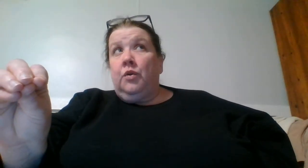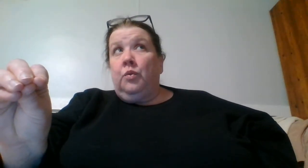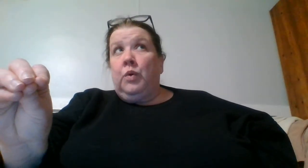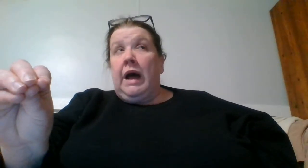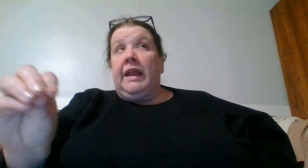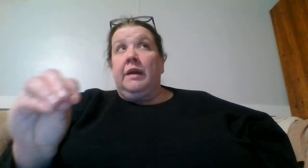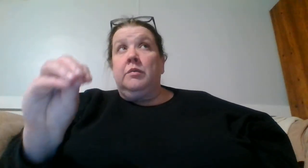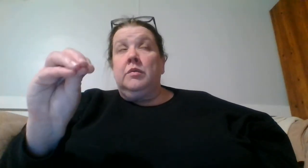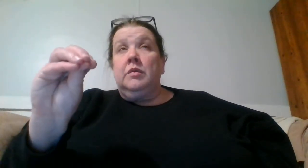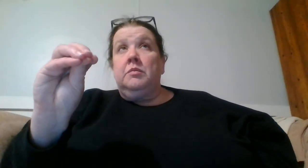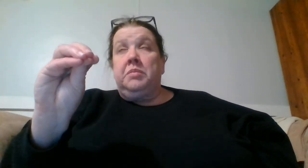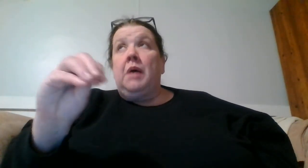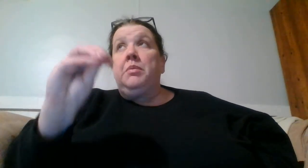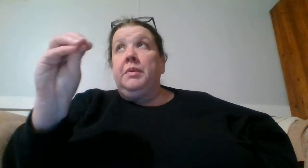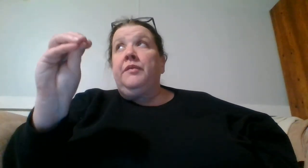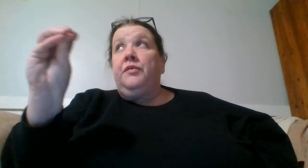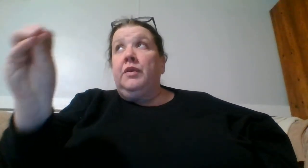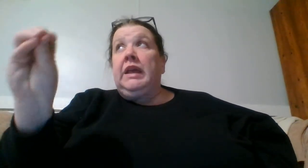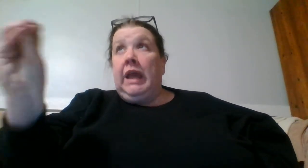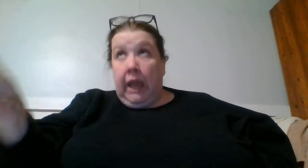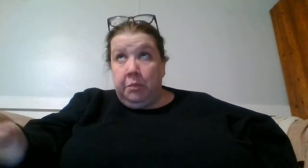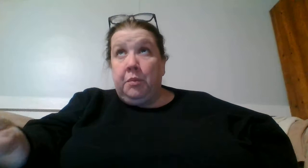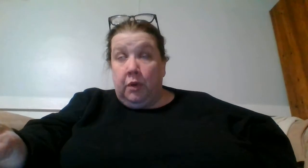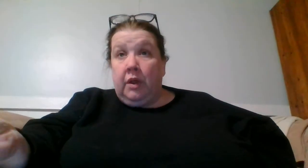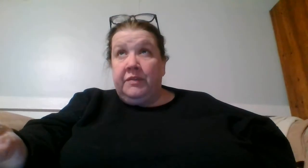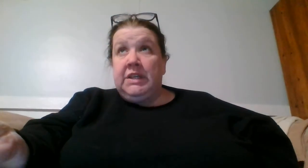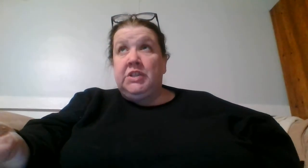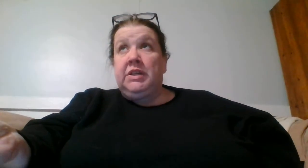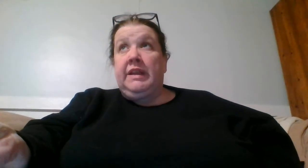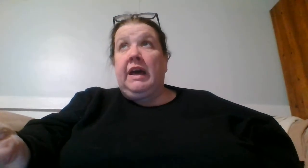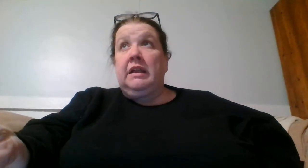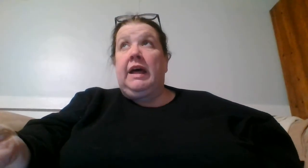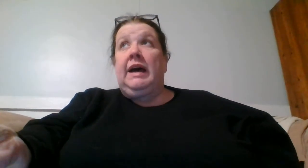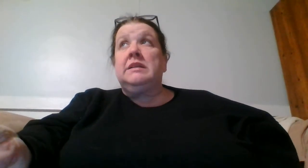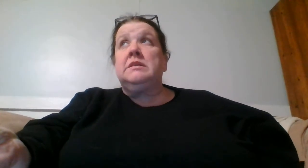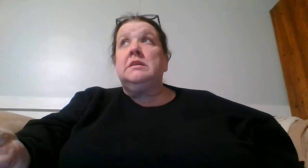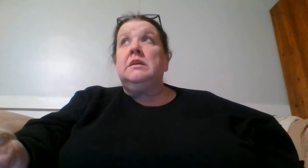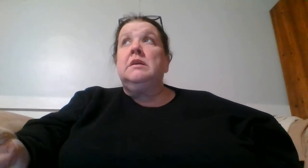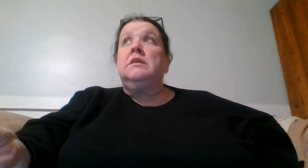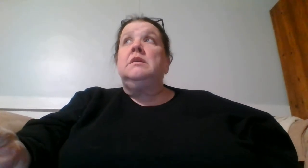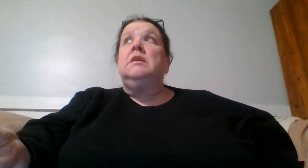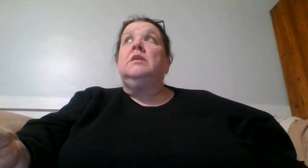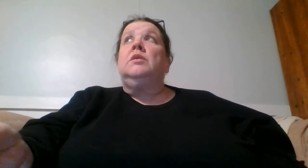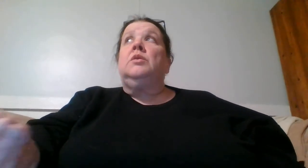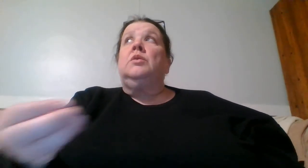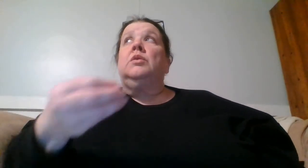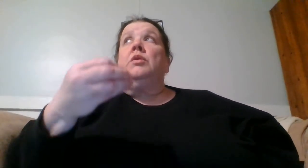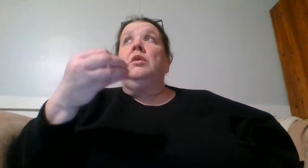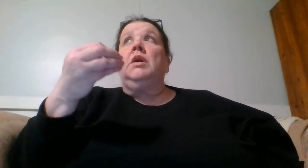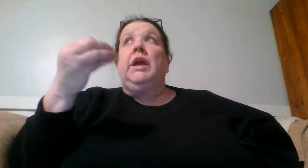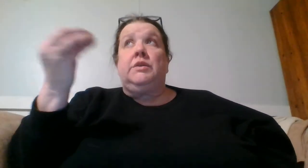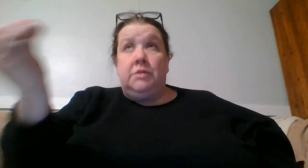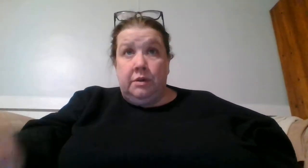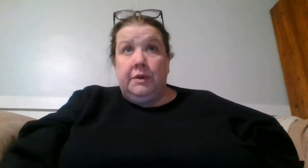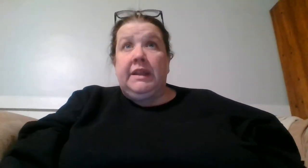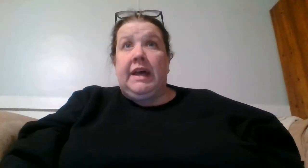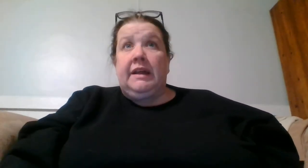and I'm probably fully capable of teaching that class and tutoring that